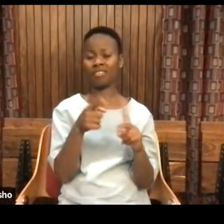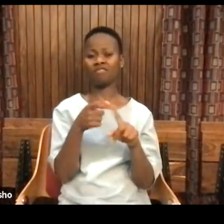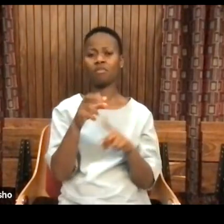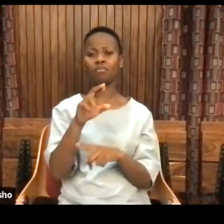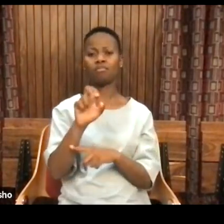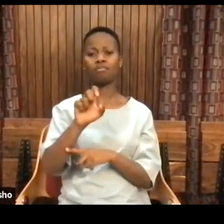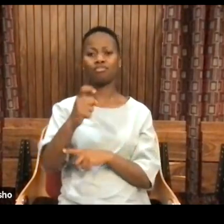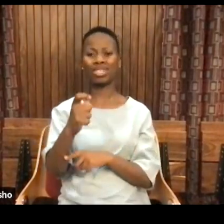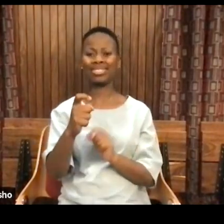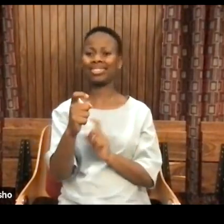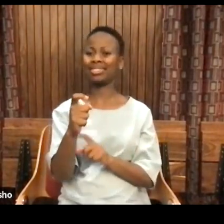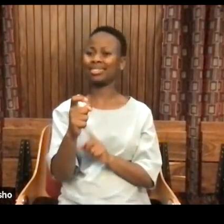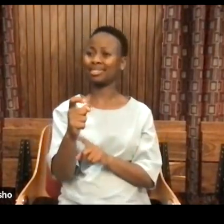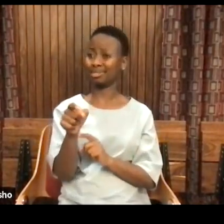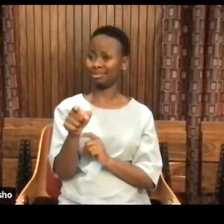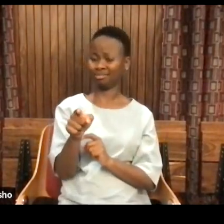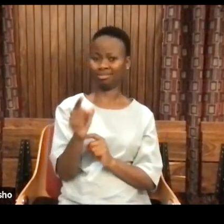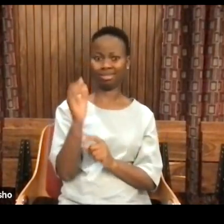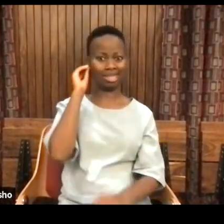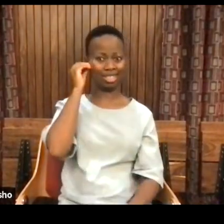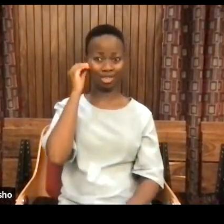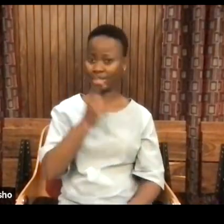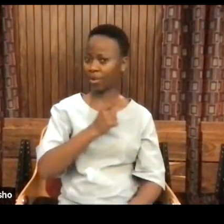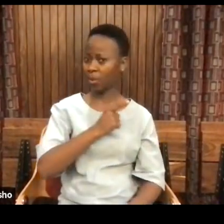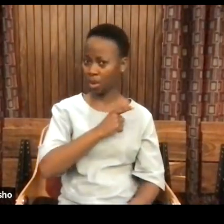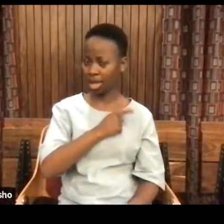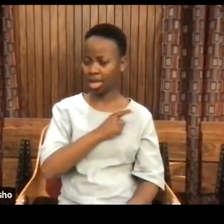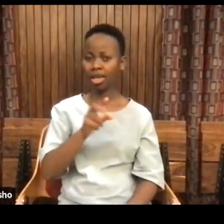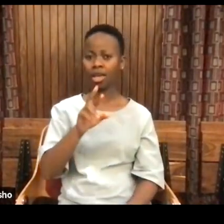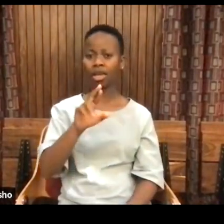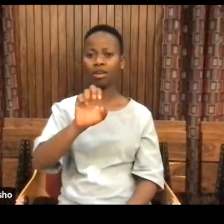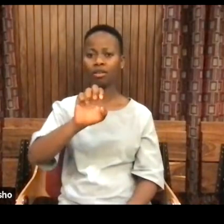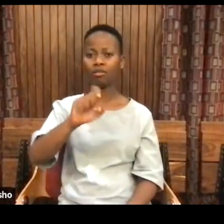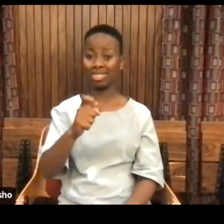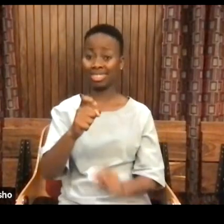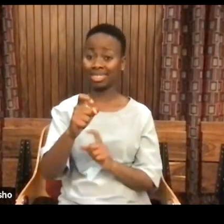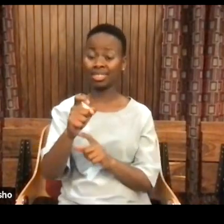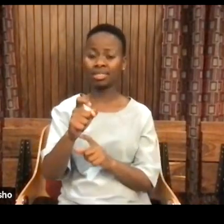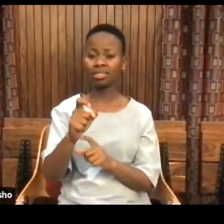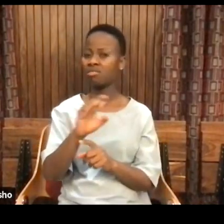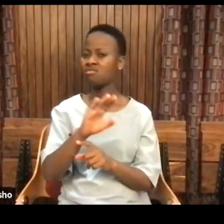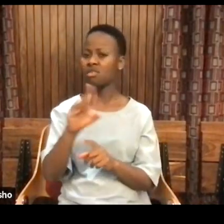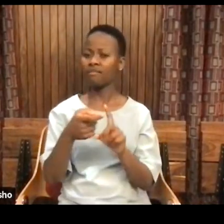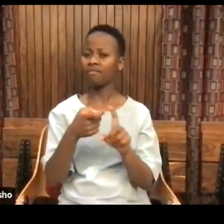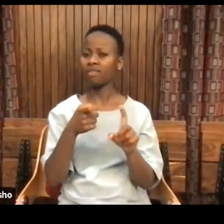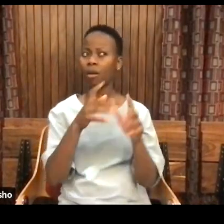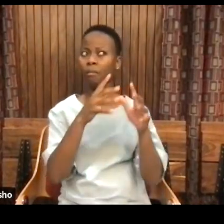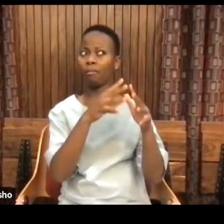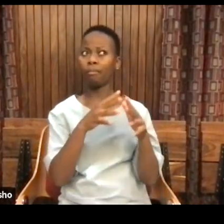Rex is rather interesting because Rex is actually not historically from Europe.